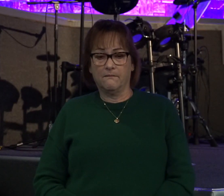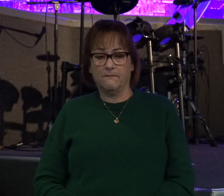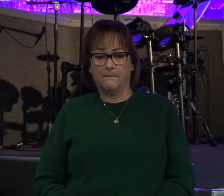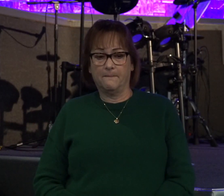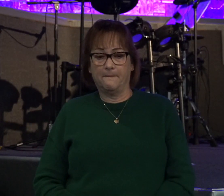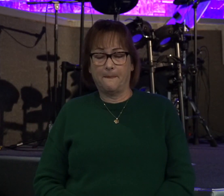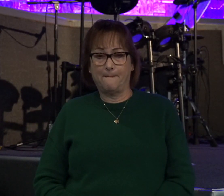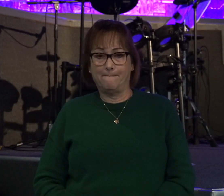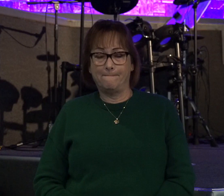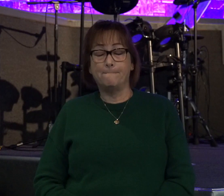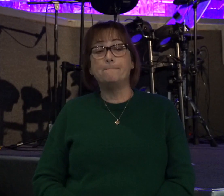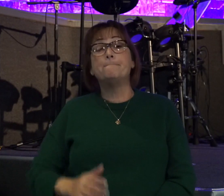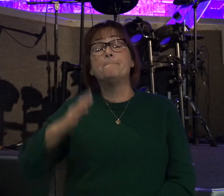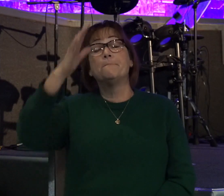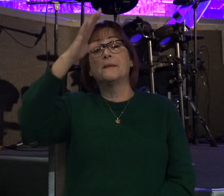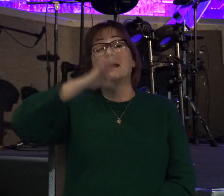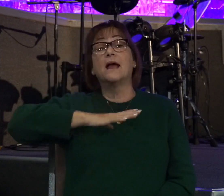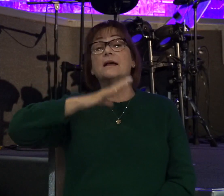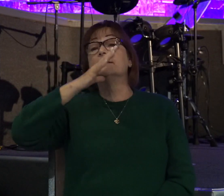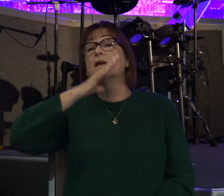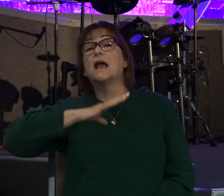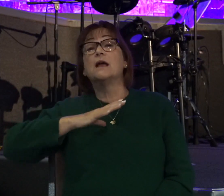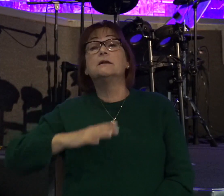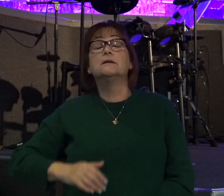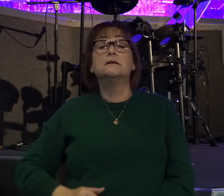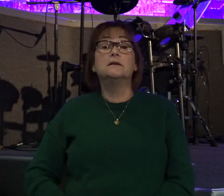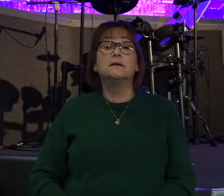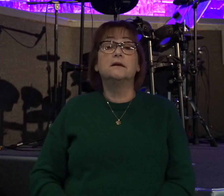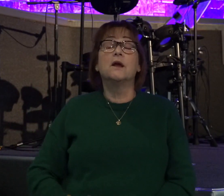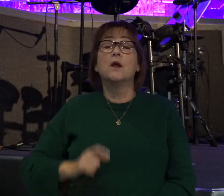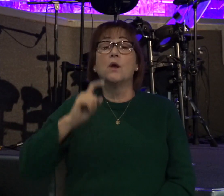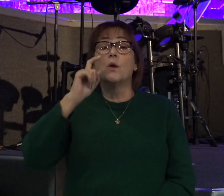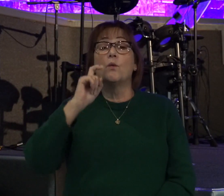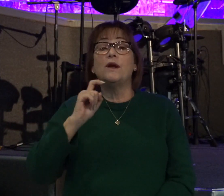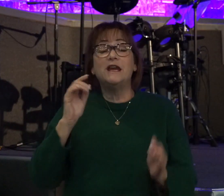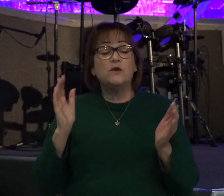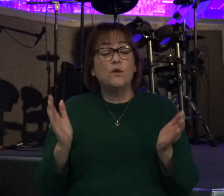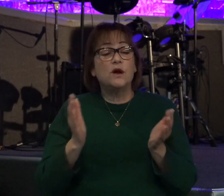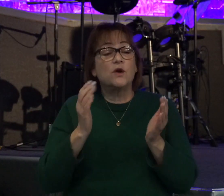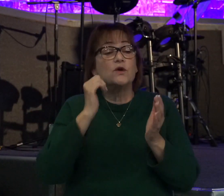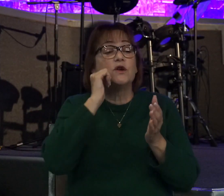Guys, gals, we need to be encouraging our spouses in worship.